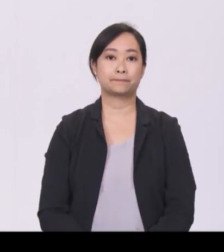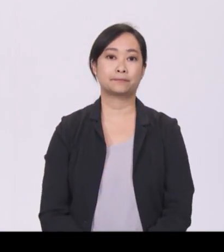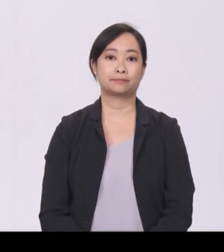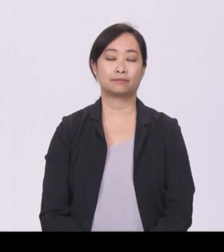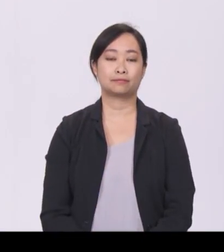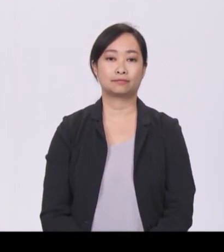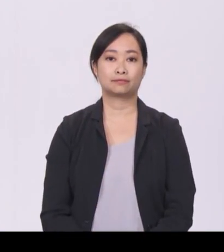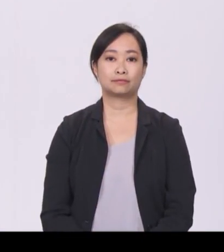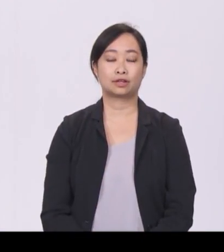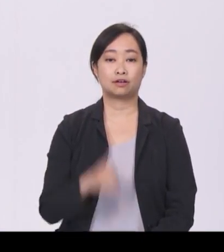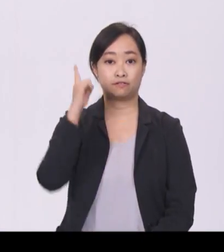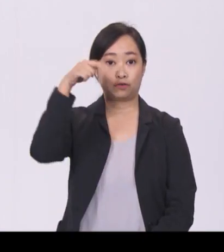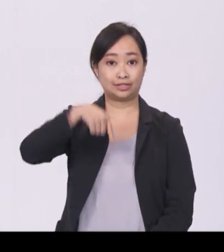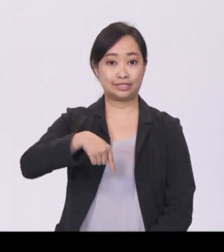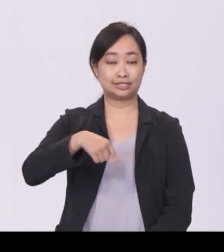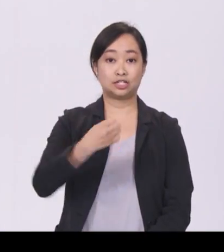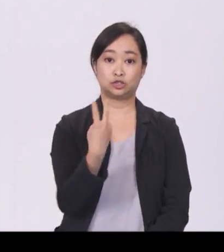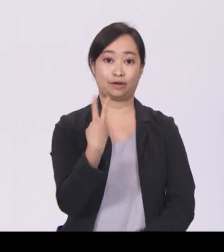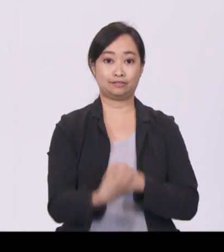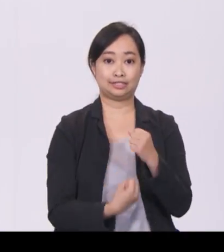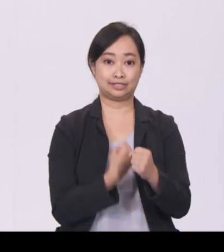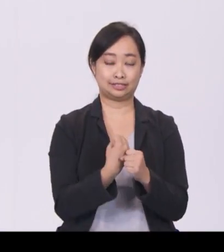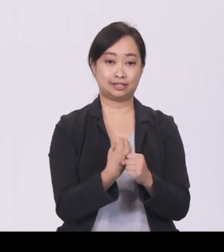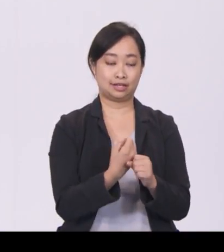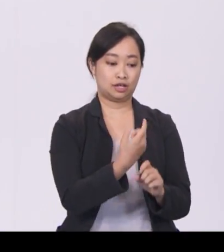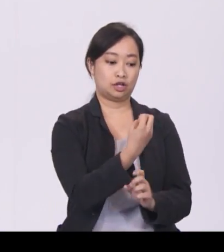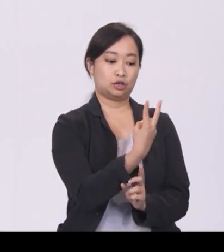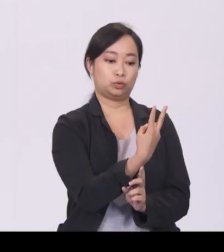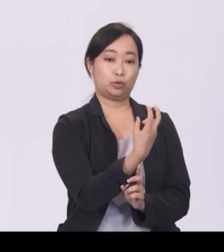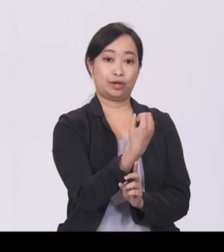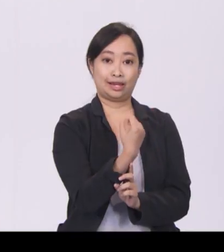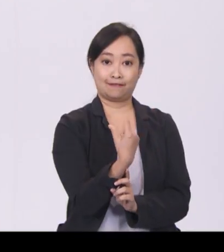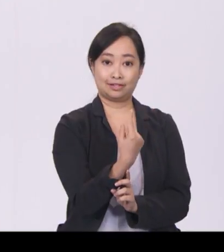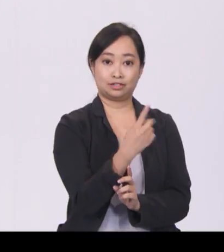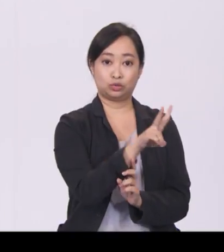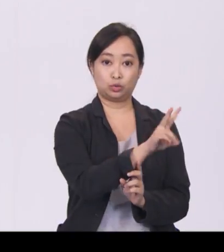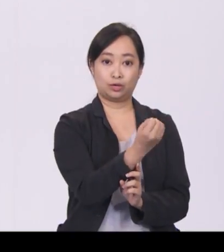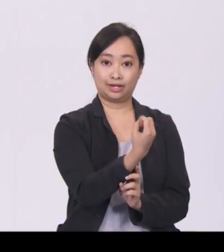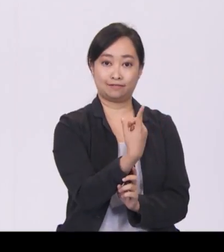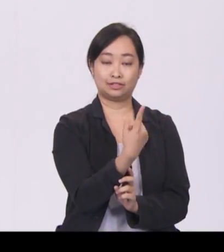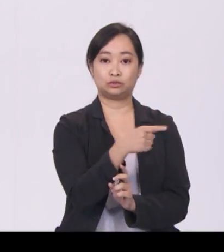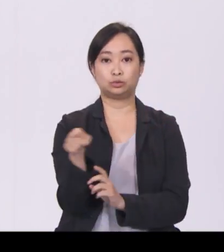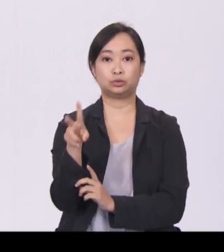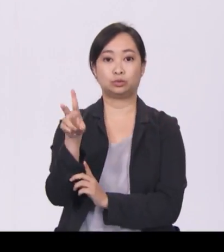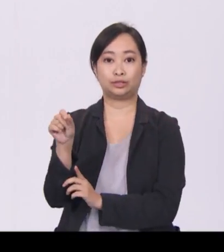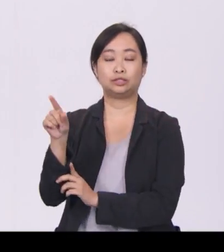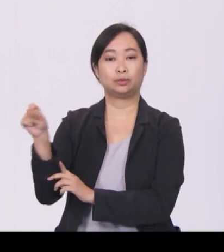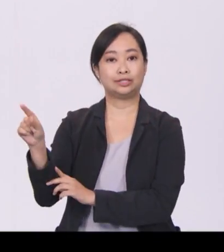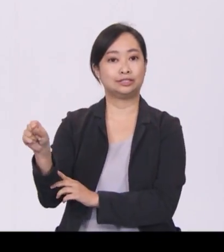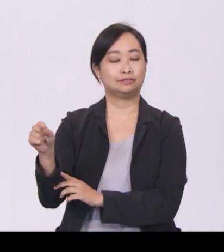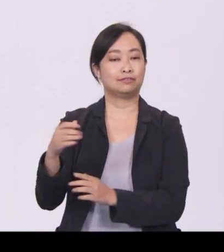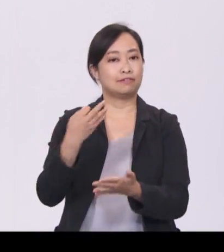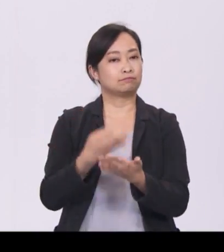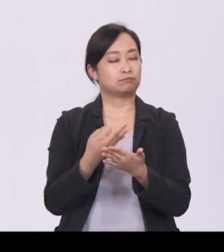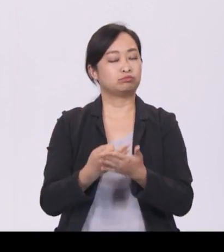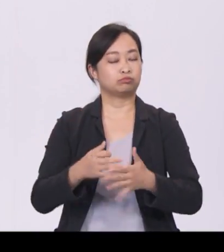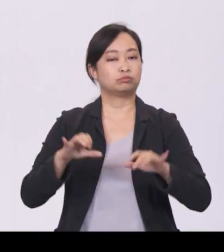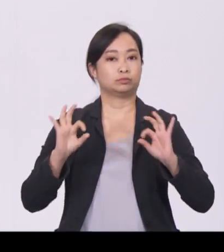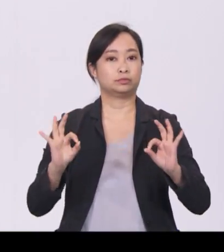For this decade, from 2011 to 2020, we are on a sound fiscal footing. That is because